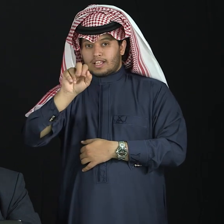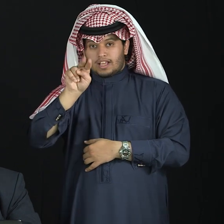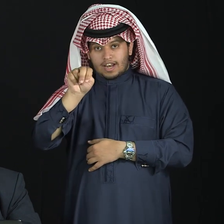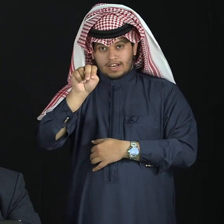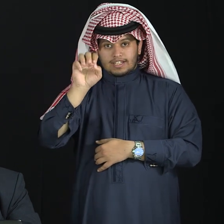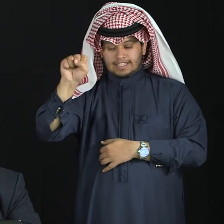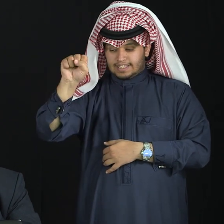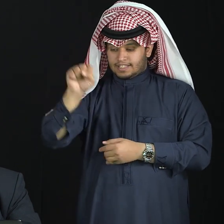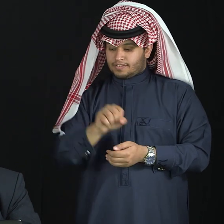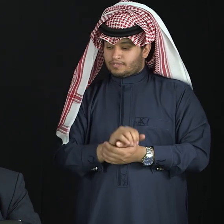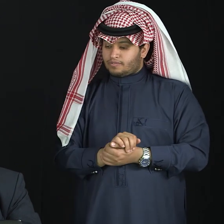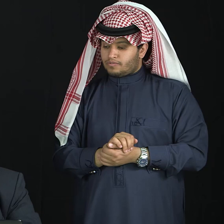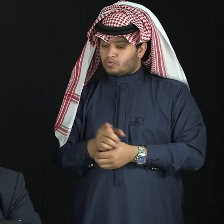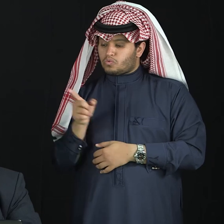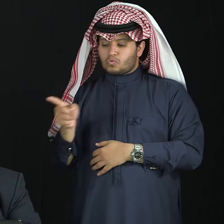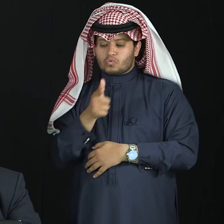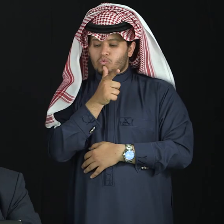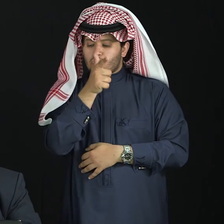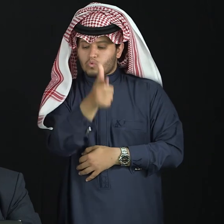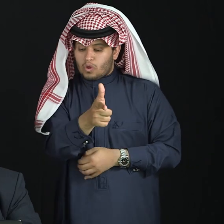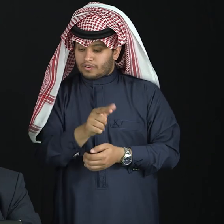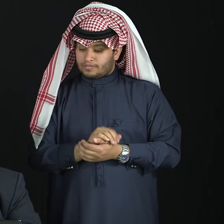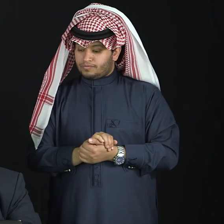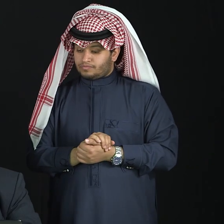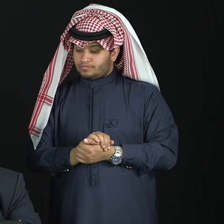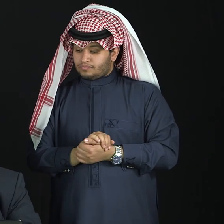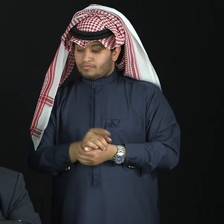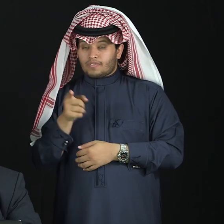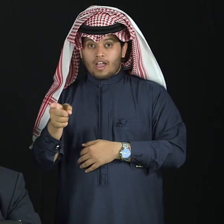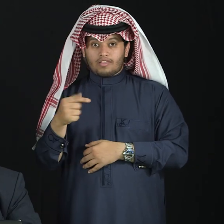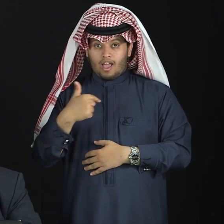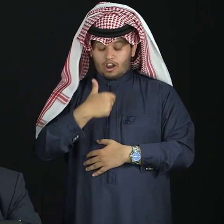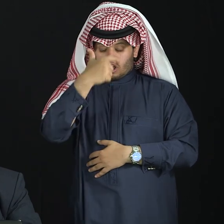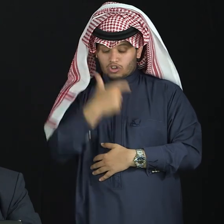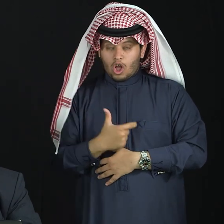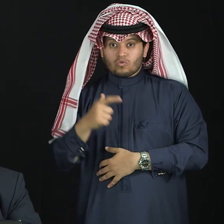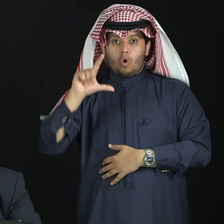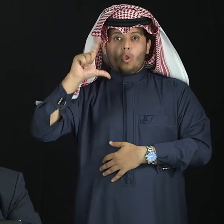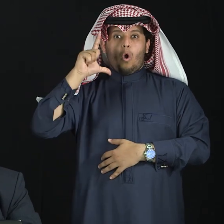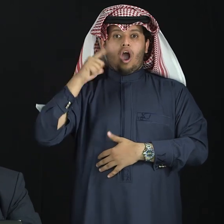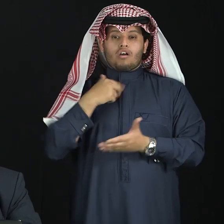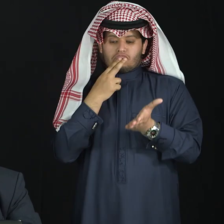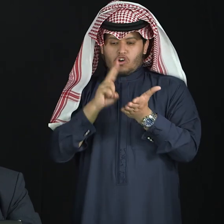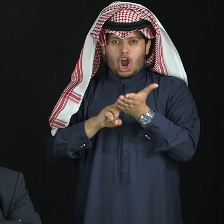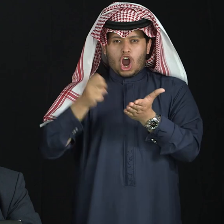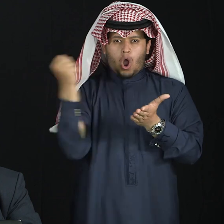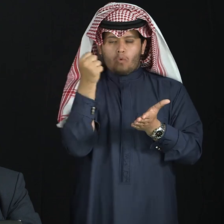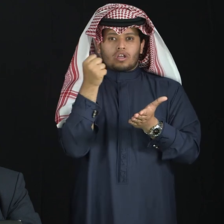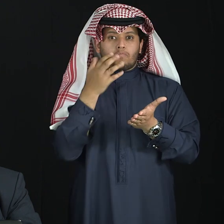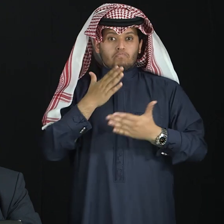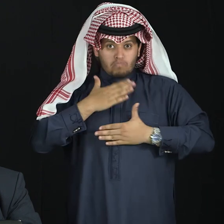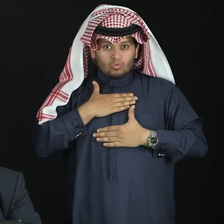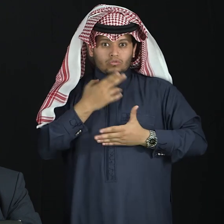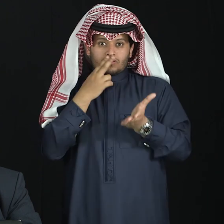both spoken and written, is well developed, a second language may be easily acquired and learned. That's, if a student